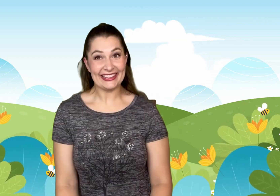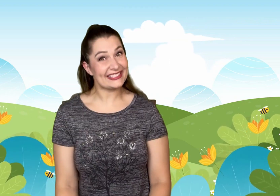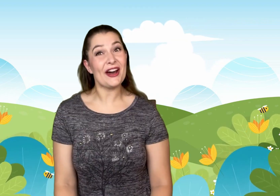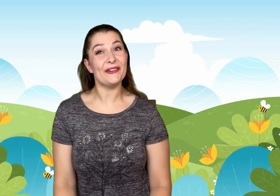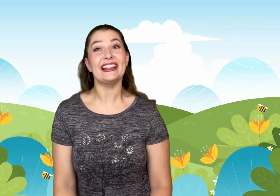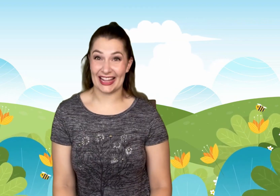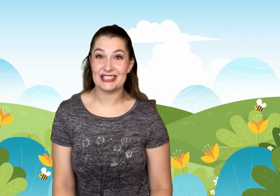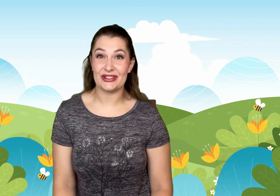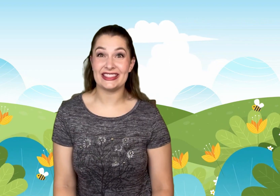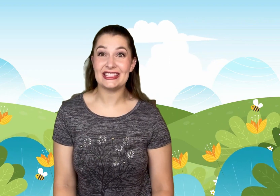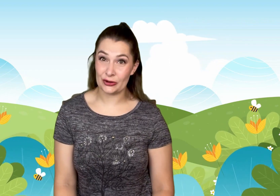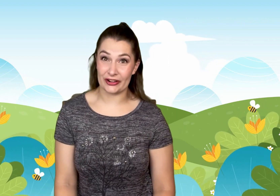So let's read the story.